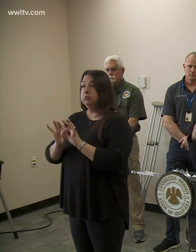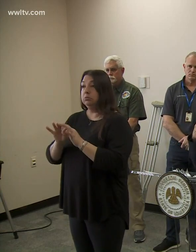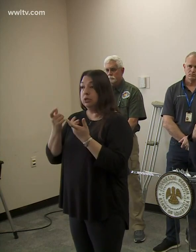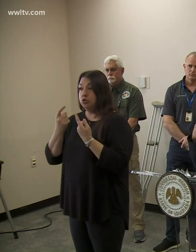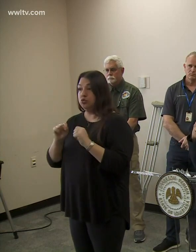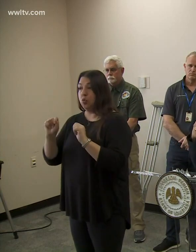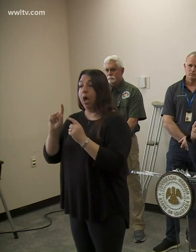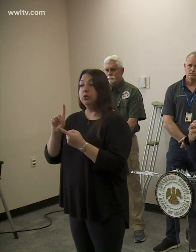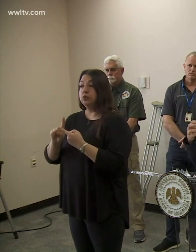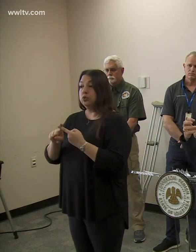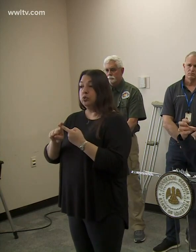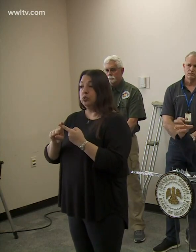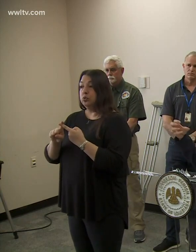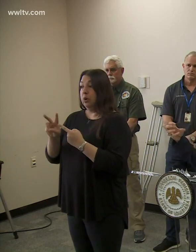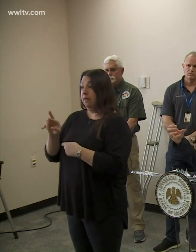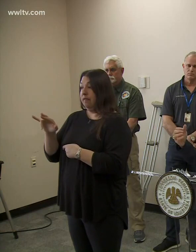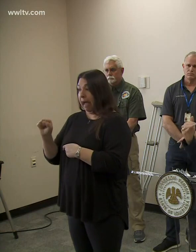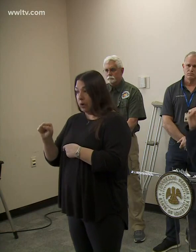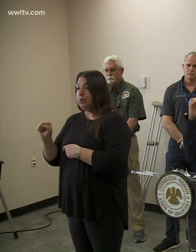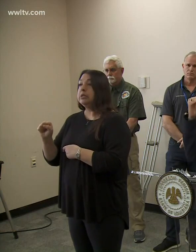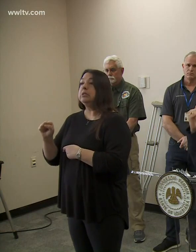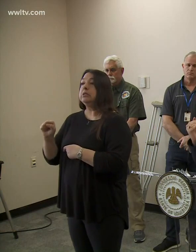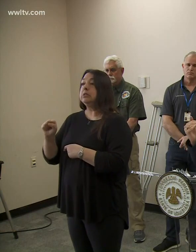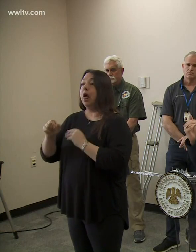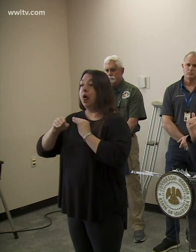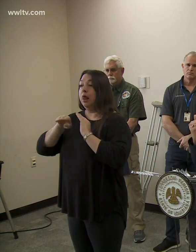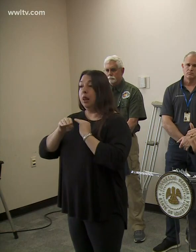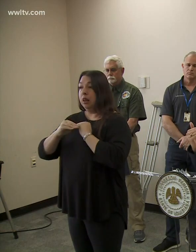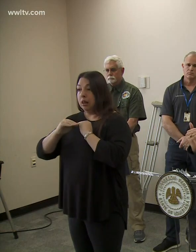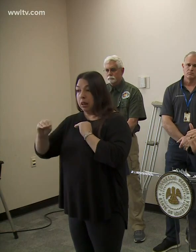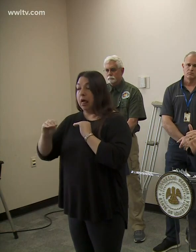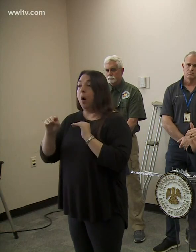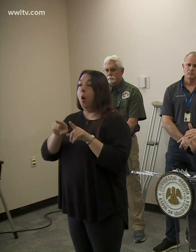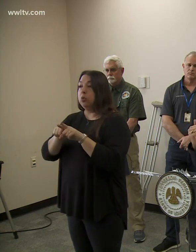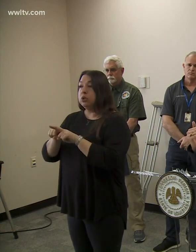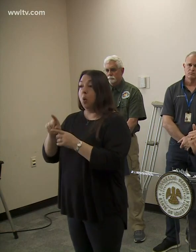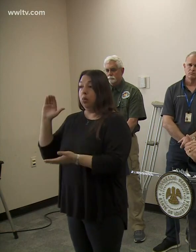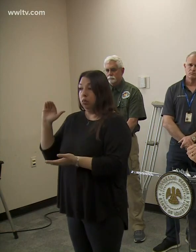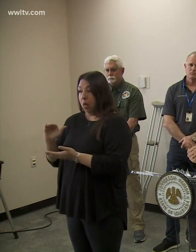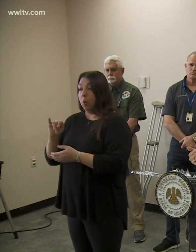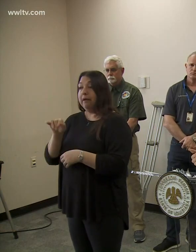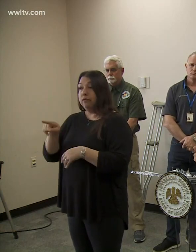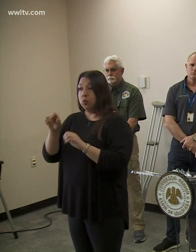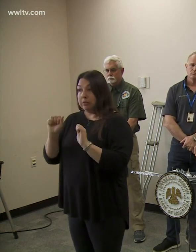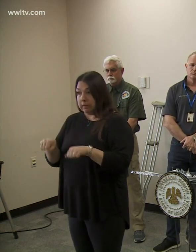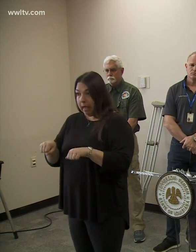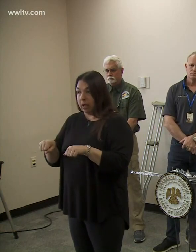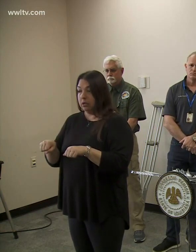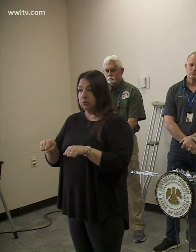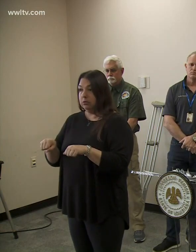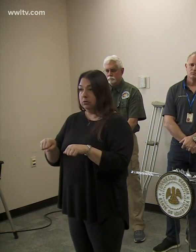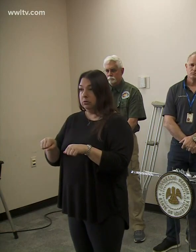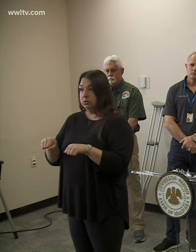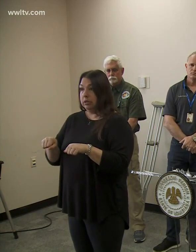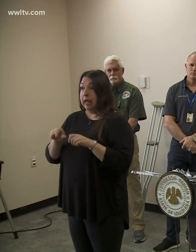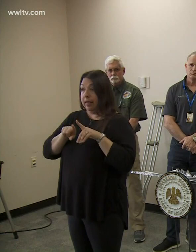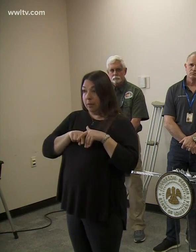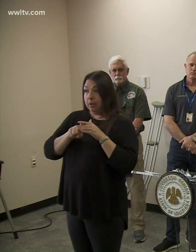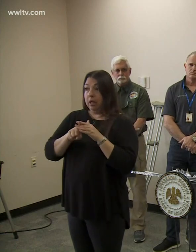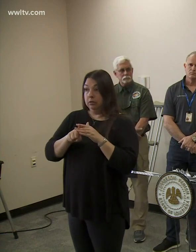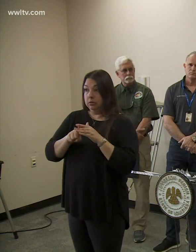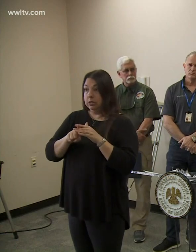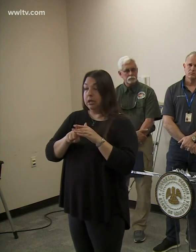virus coming into our community and lower the peak. And if you can do that at the front end